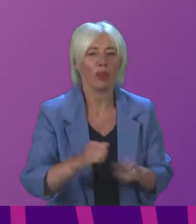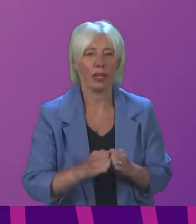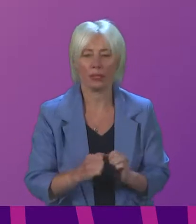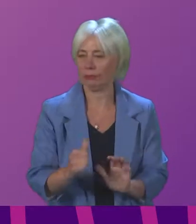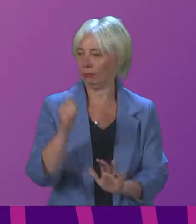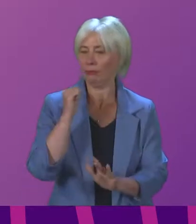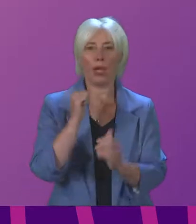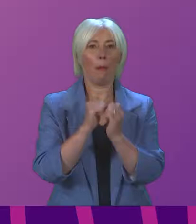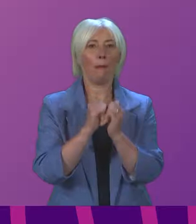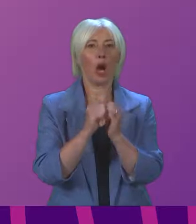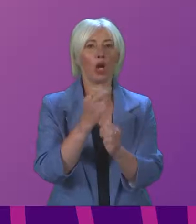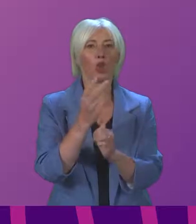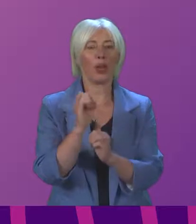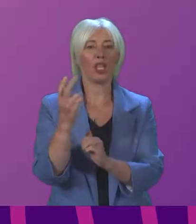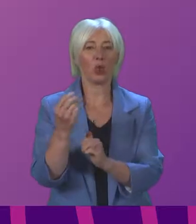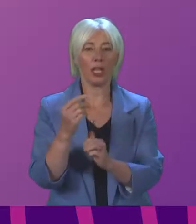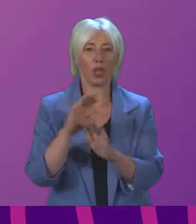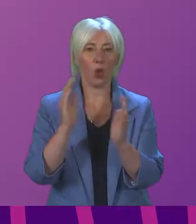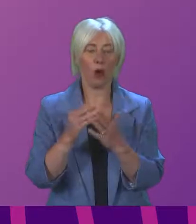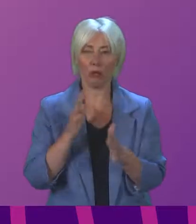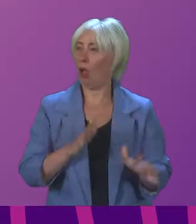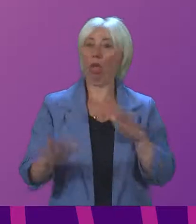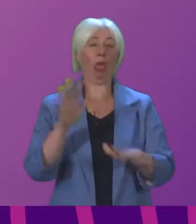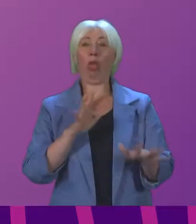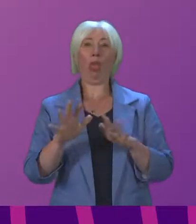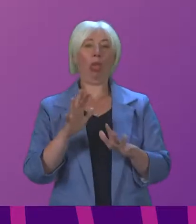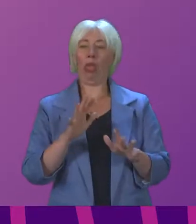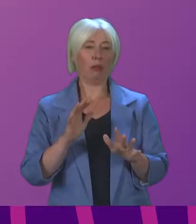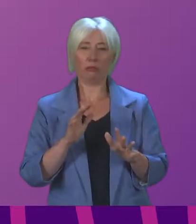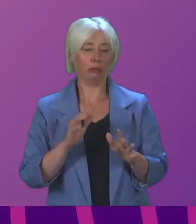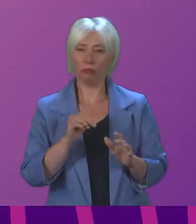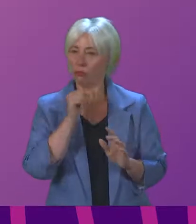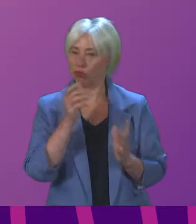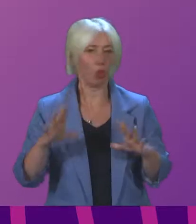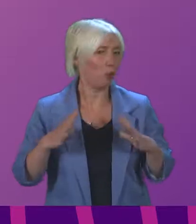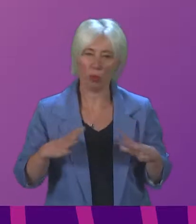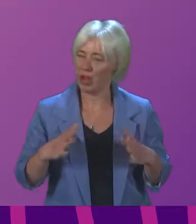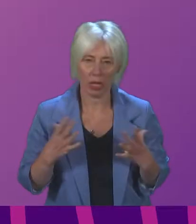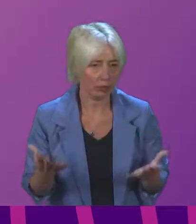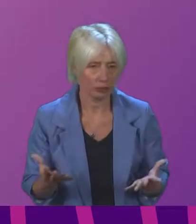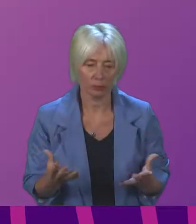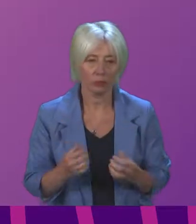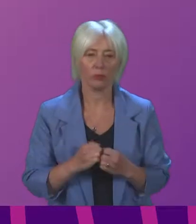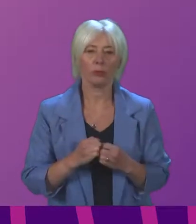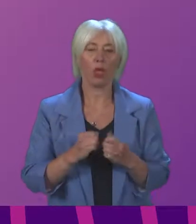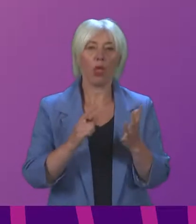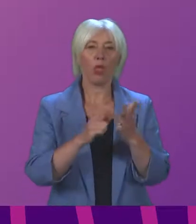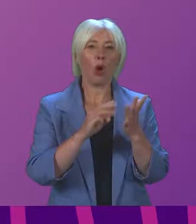2020, the world was caught off guard. We were not prepared. With the emergence of the Omicron variant last week,